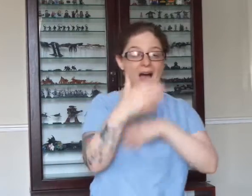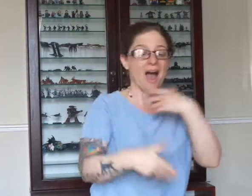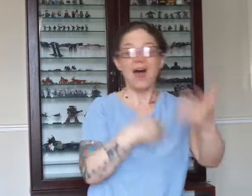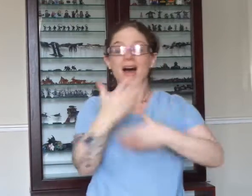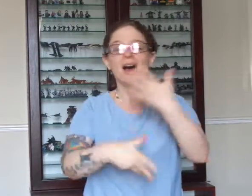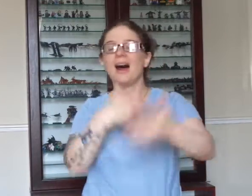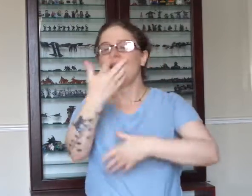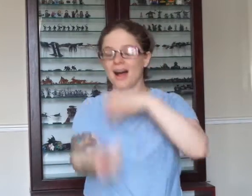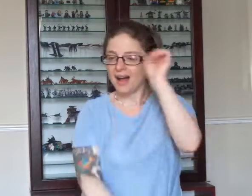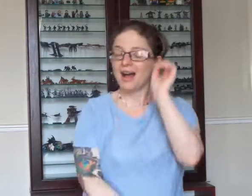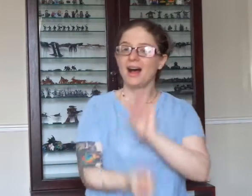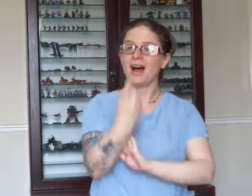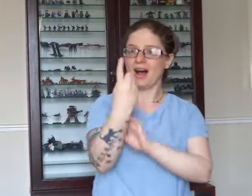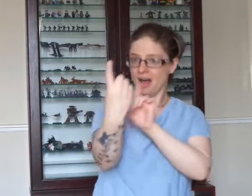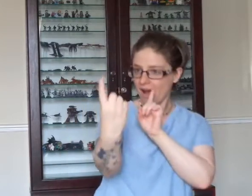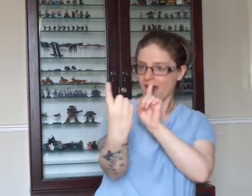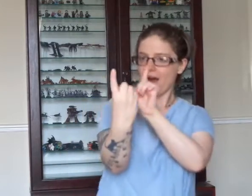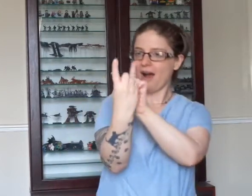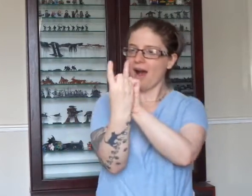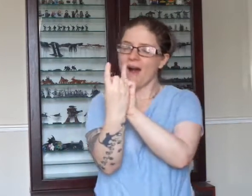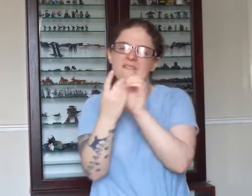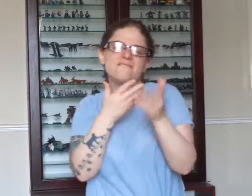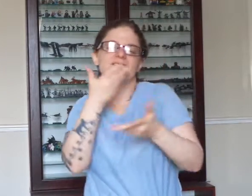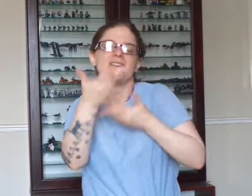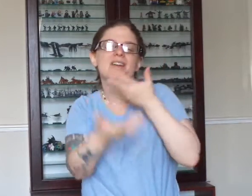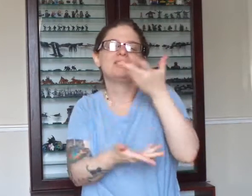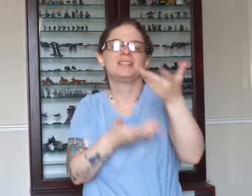fairytale comes from you.